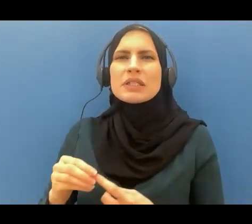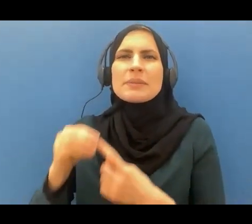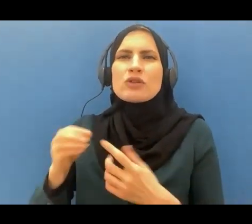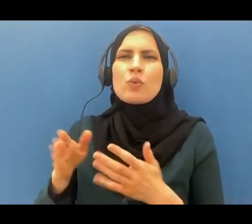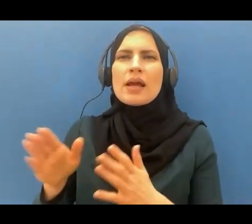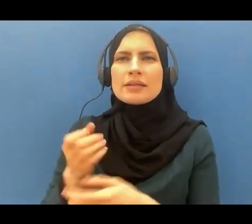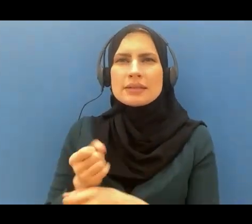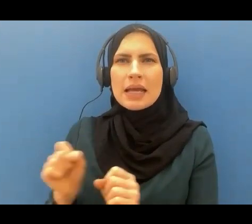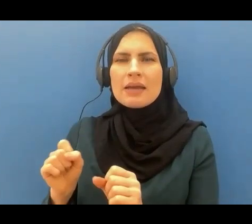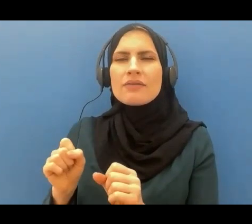paradise